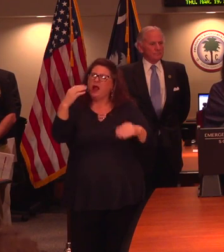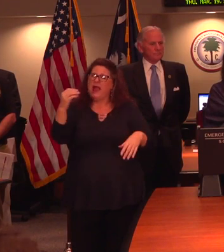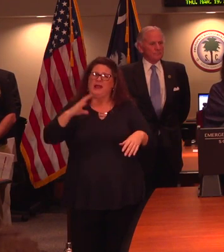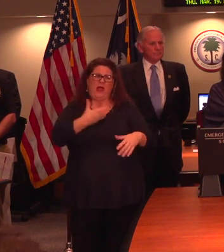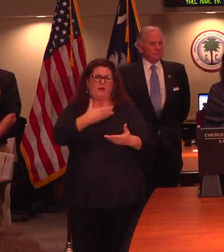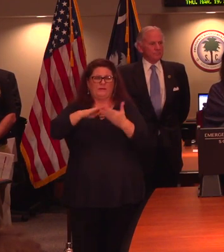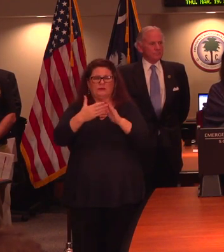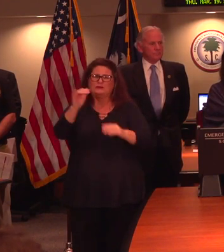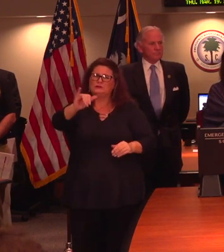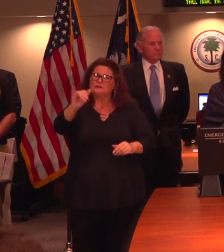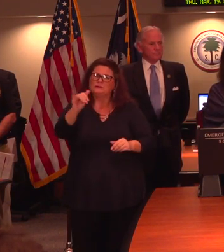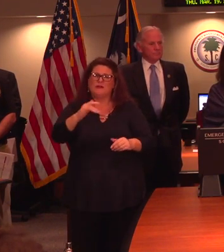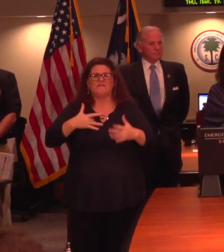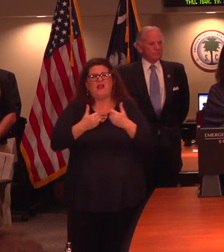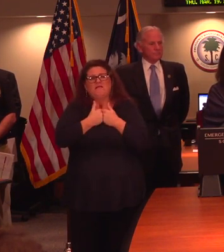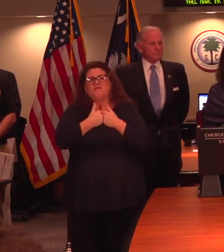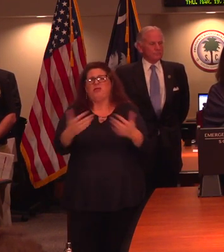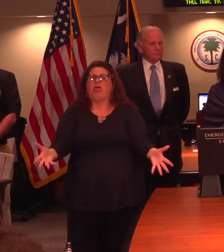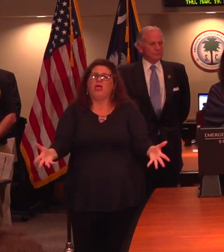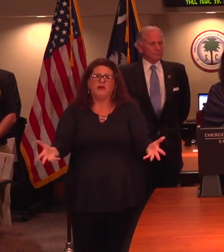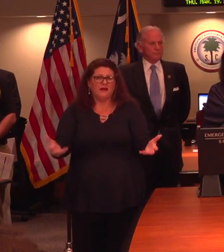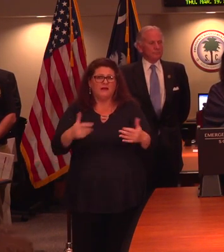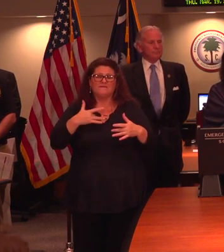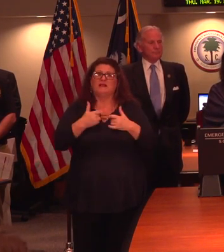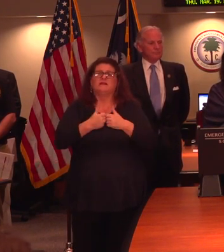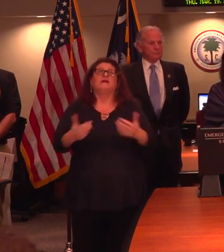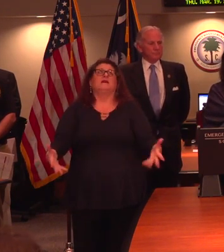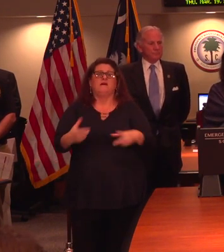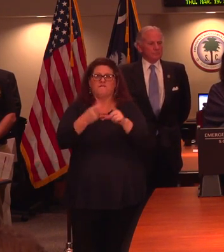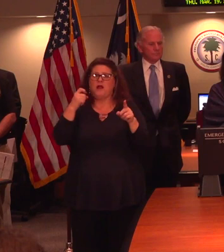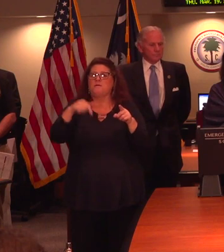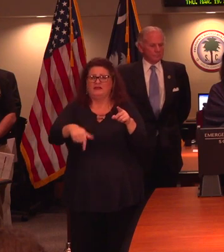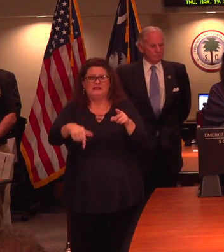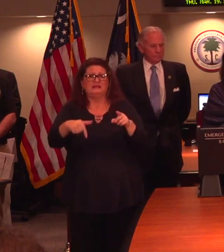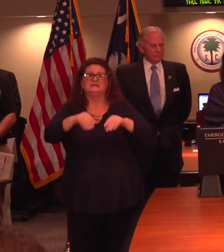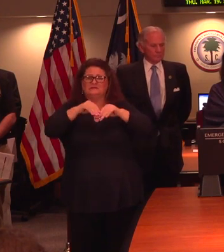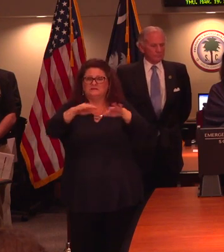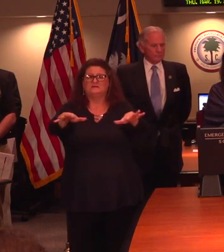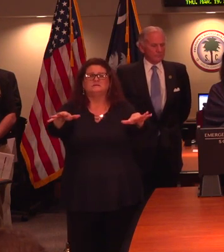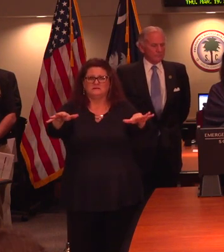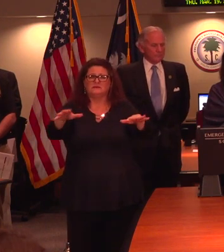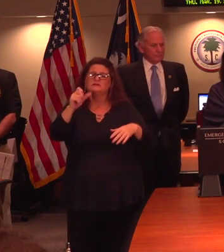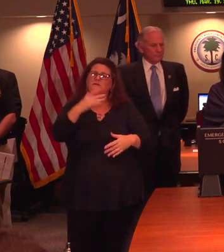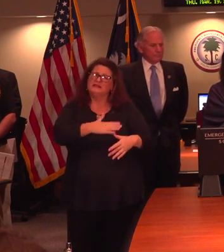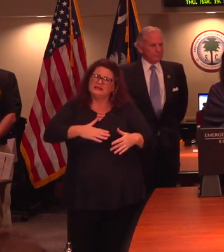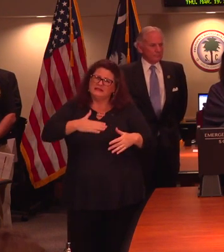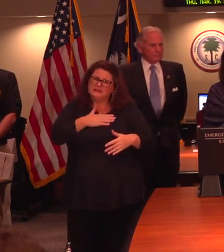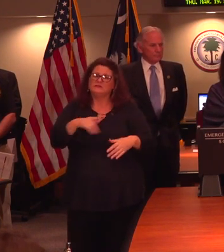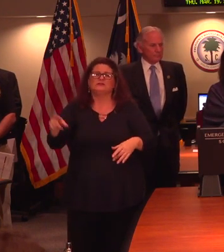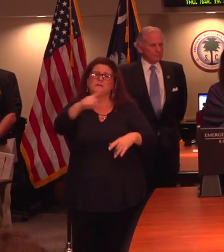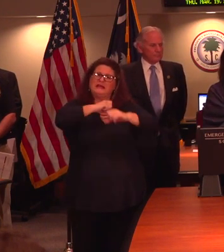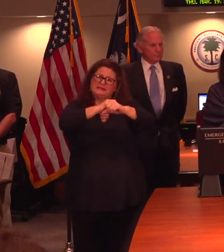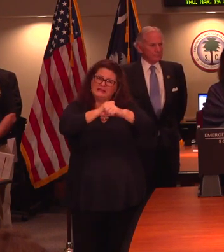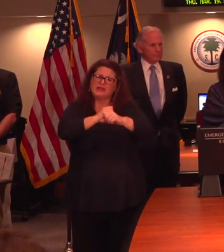many of whom are already feeling the significant impact of this event. We must continue to do all that we can to protect our critical